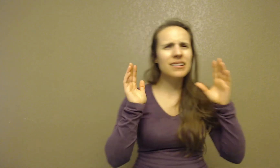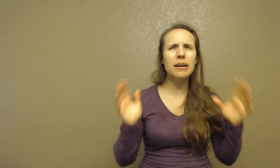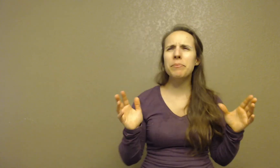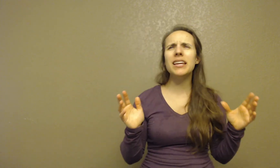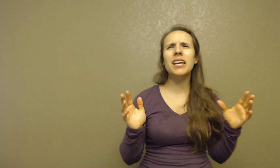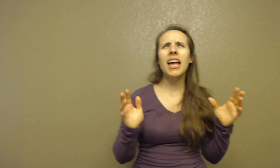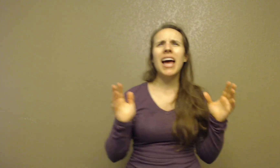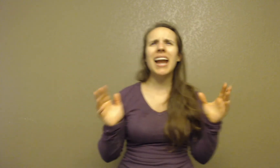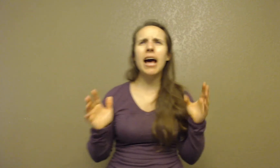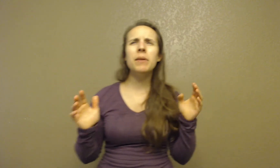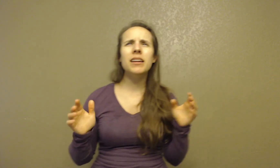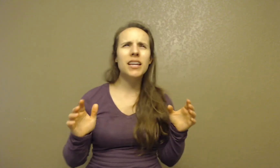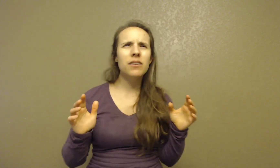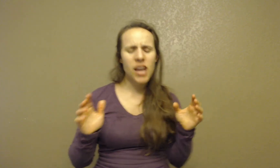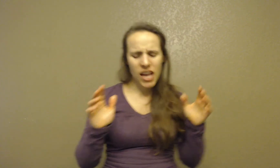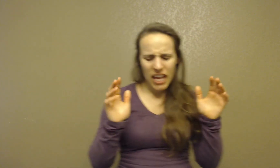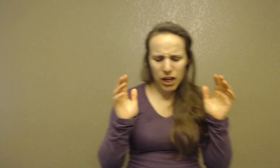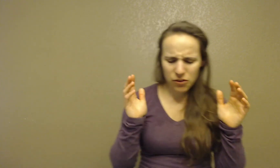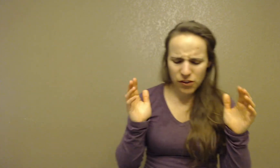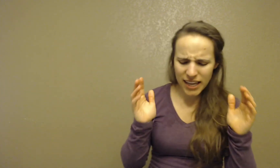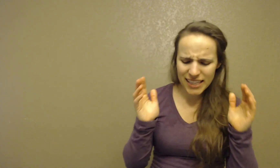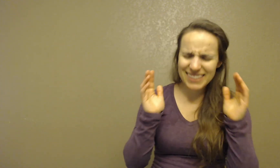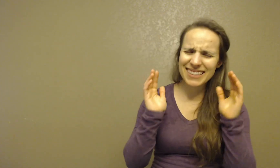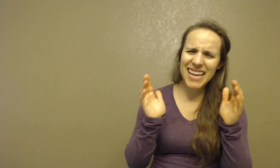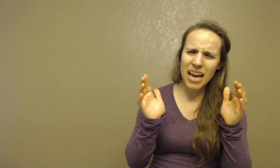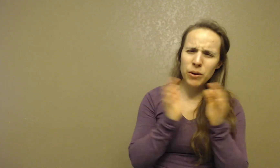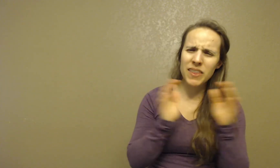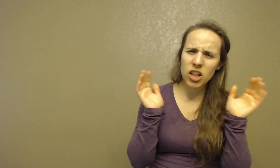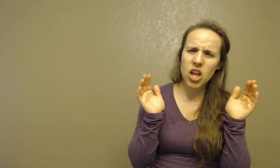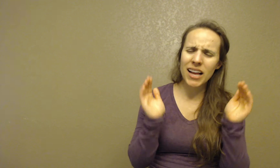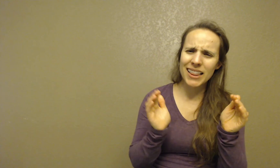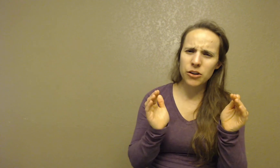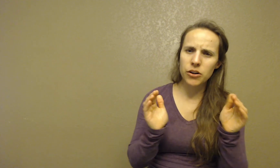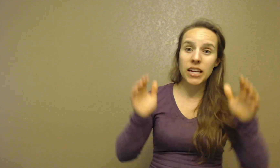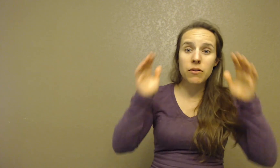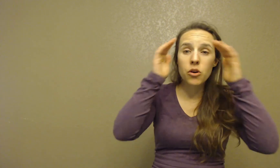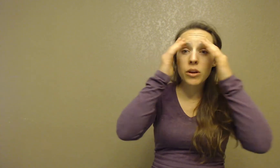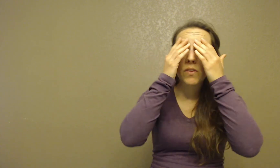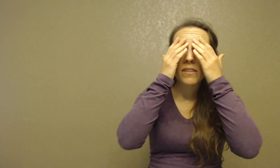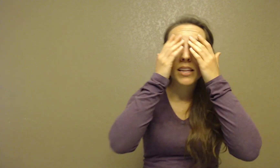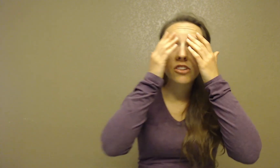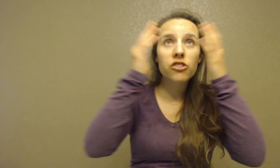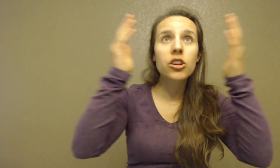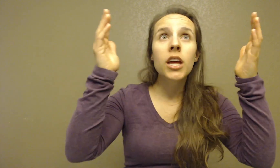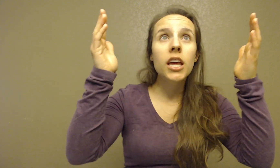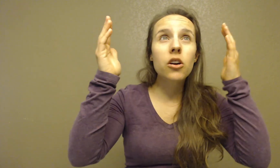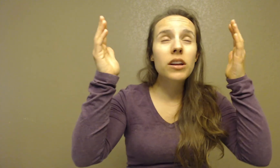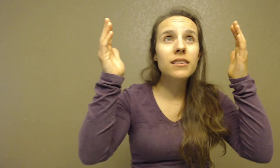something had happened and he could finally see everything a lot clearer. Even though he physically just couldn't